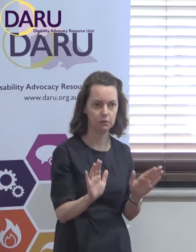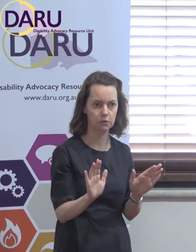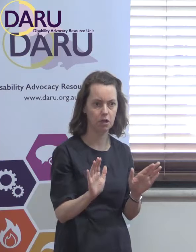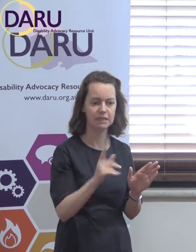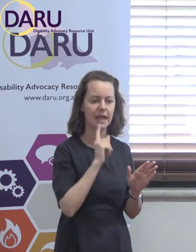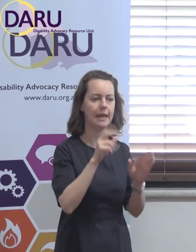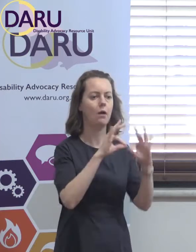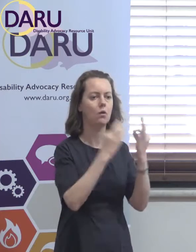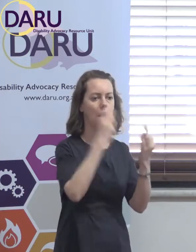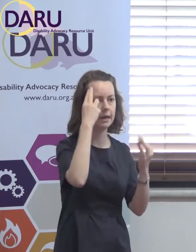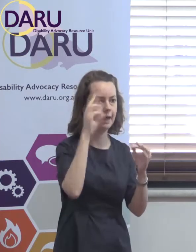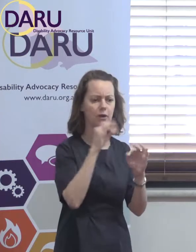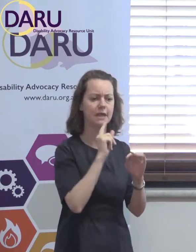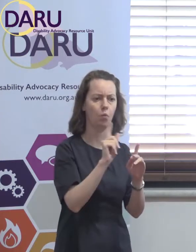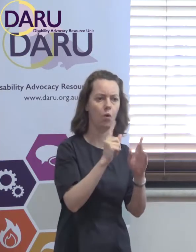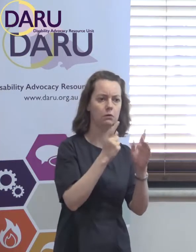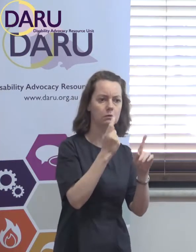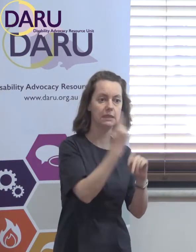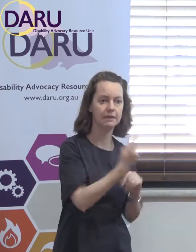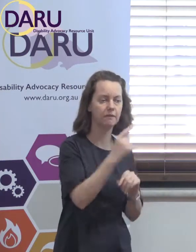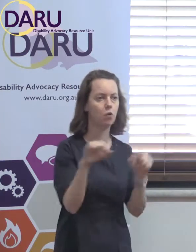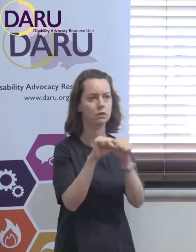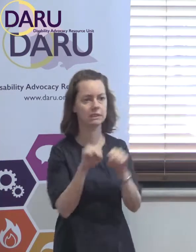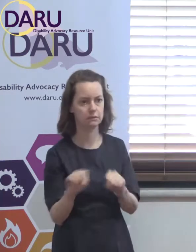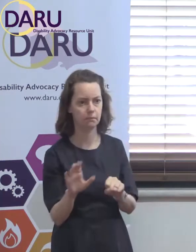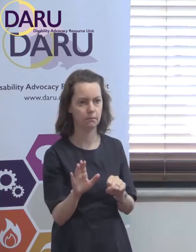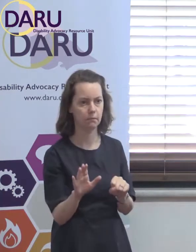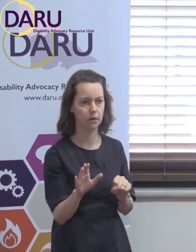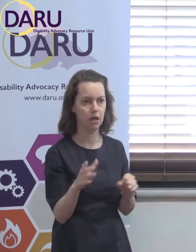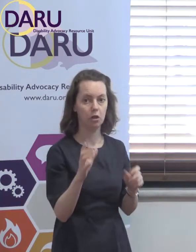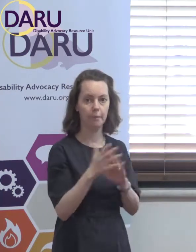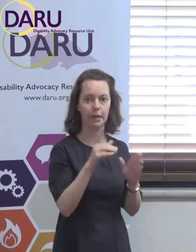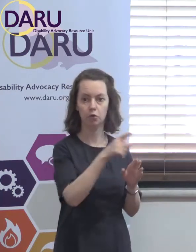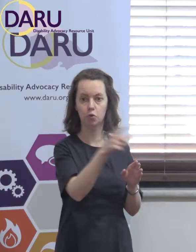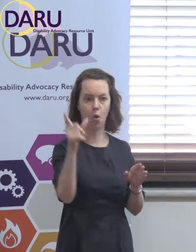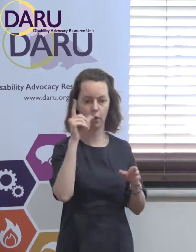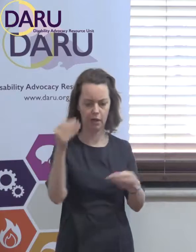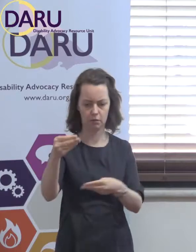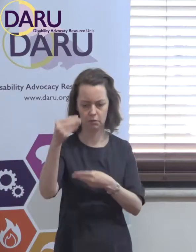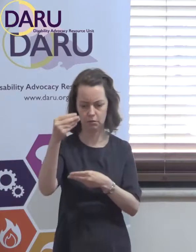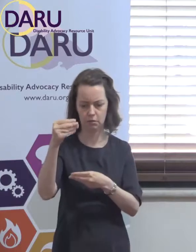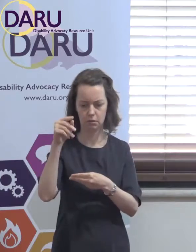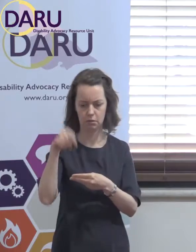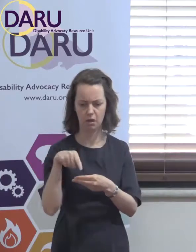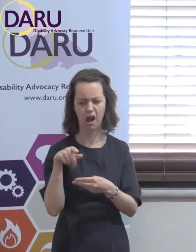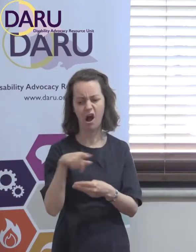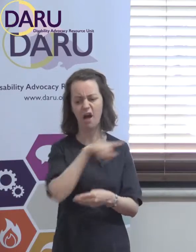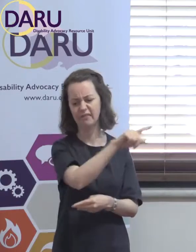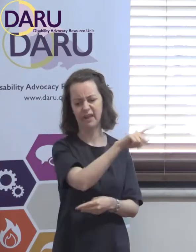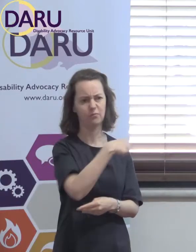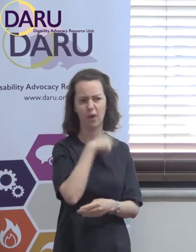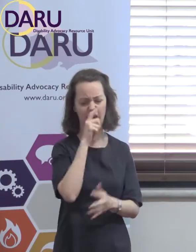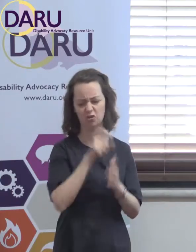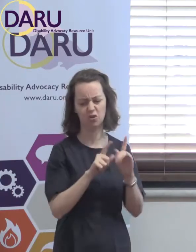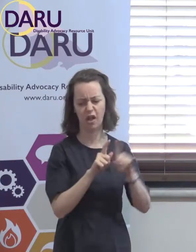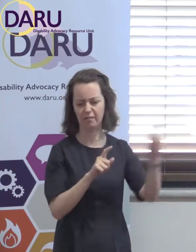pick up and use this and not... Not for other people, then, they can't say, oh, but that was X organisation or that you don't